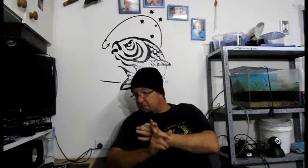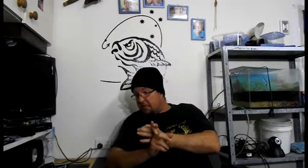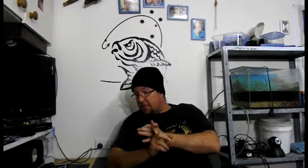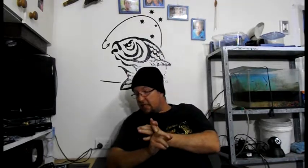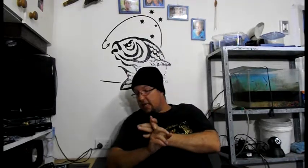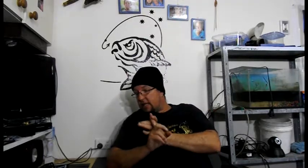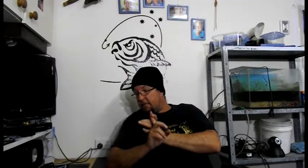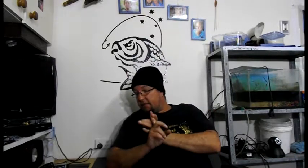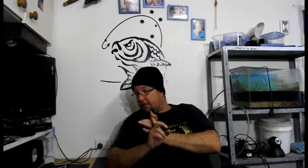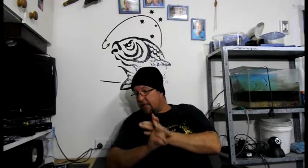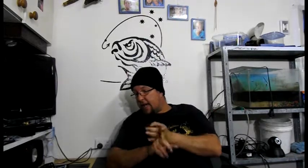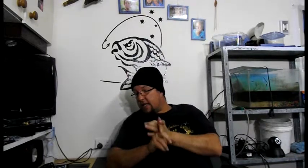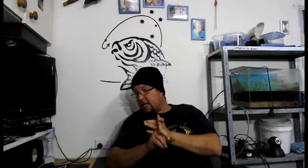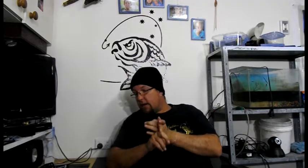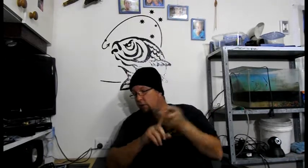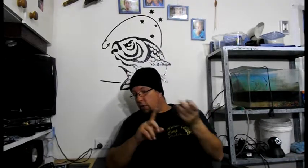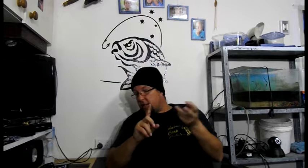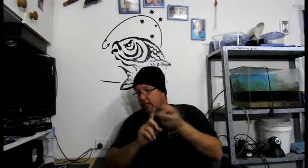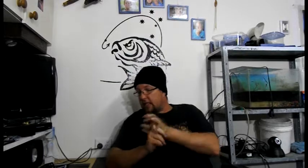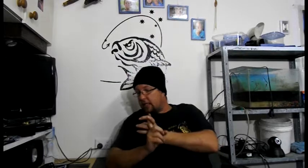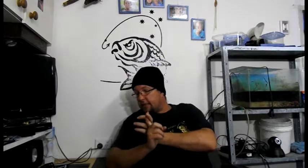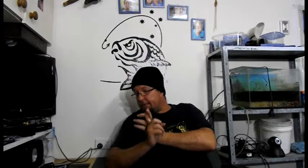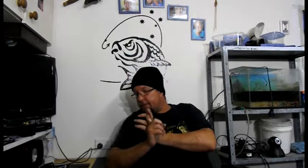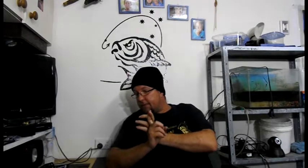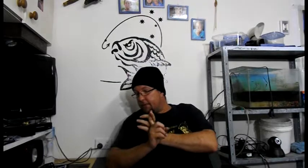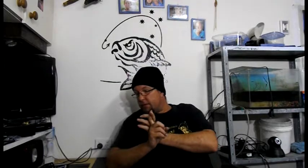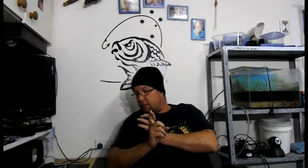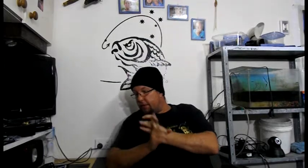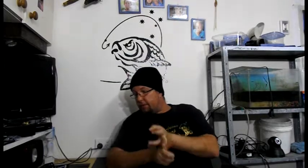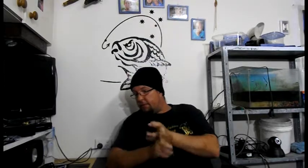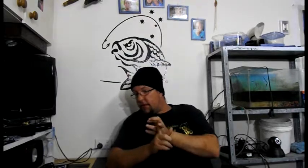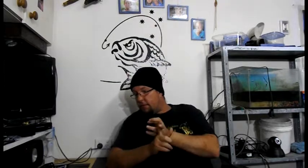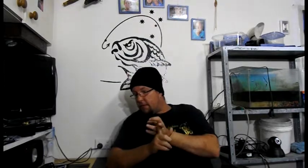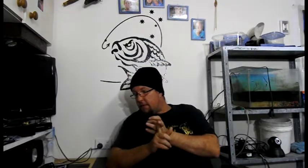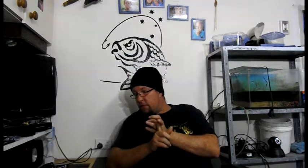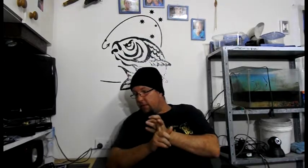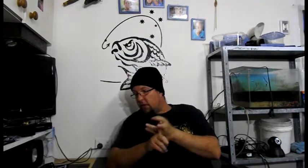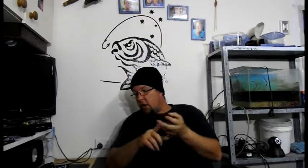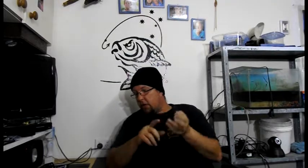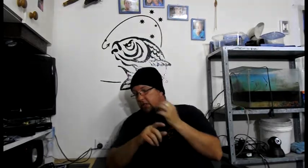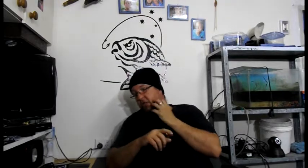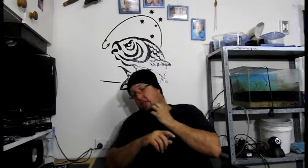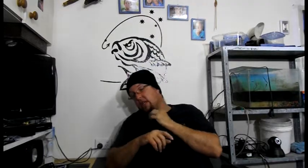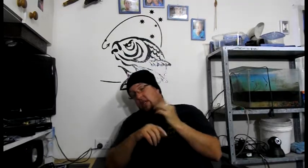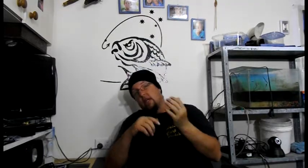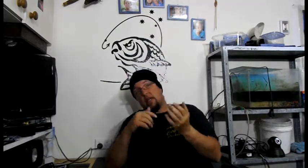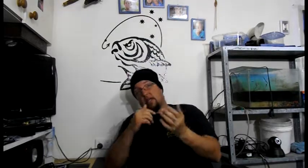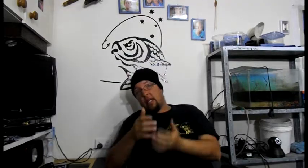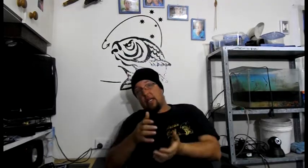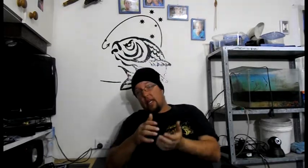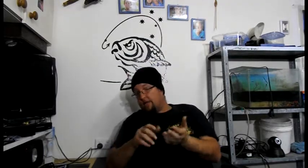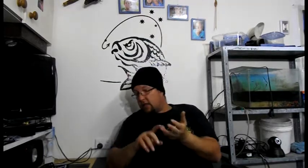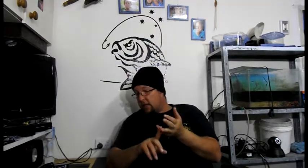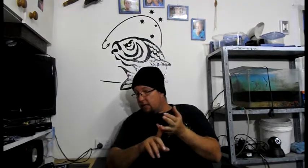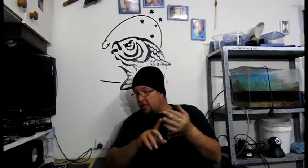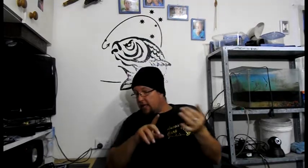It's going to stagnate our waters. It's going to remove all the oxygen. It's going to kill everything else in there.